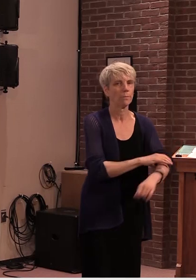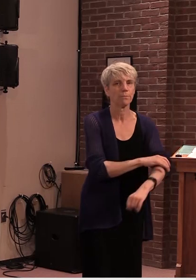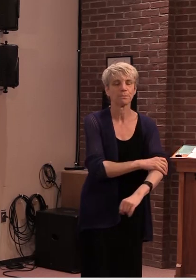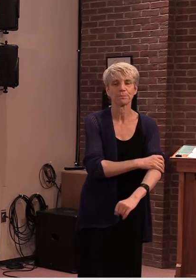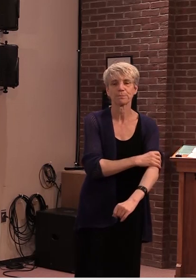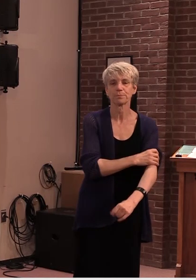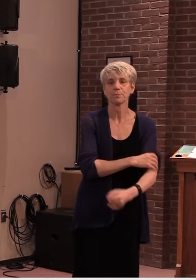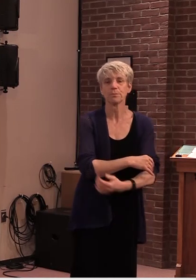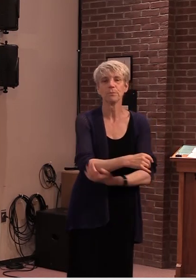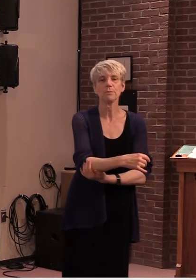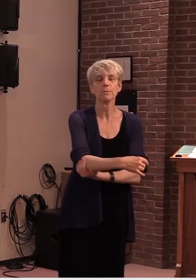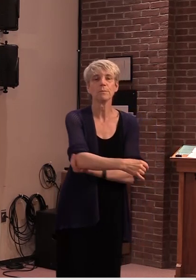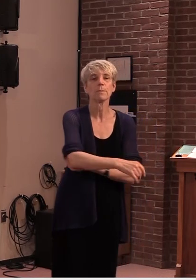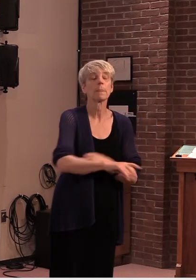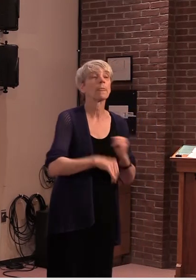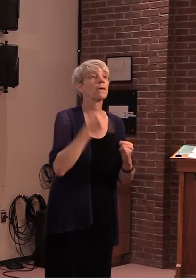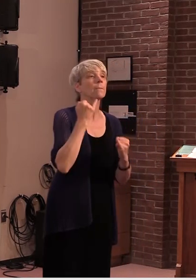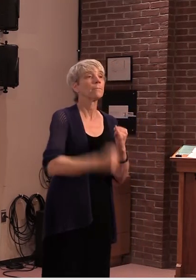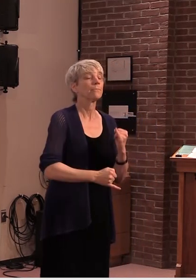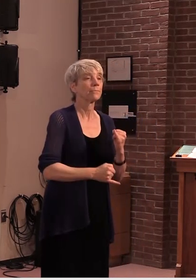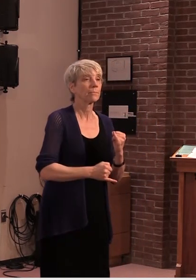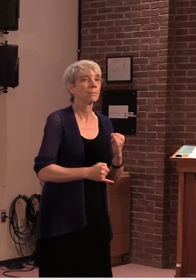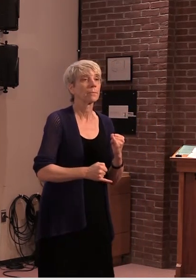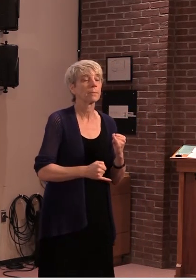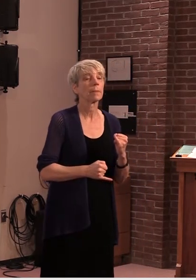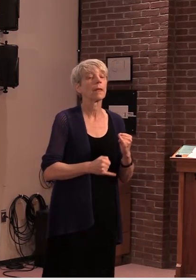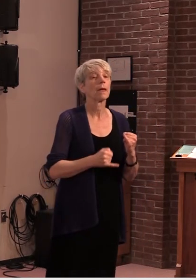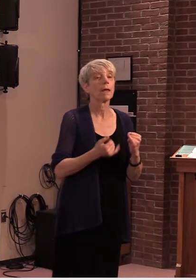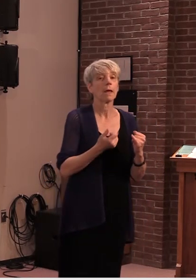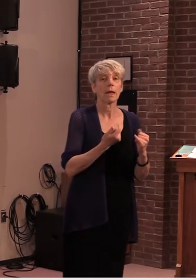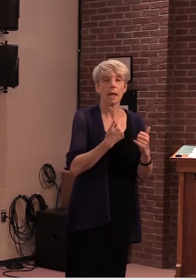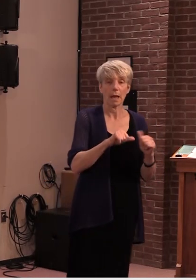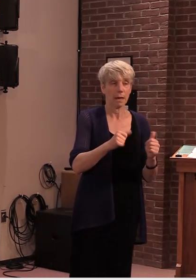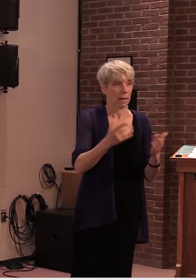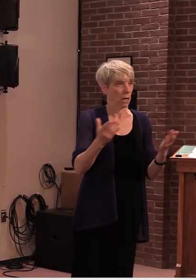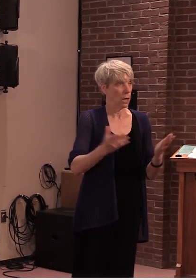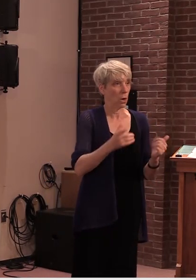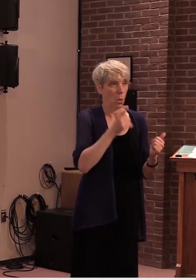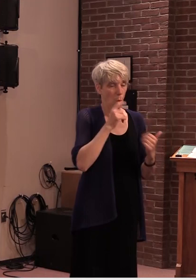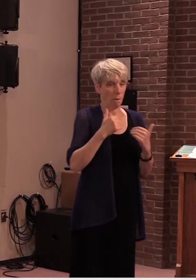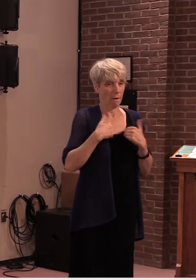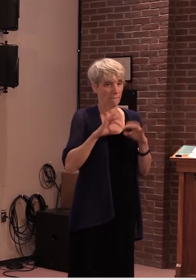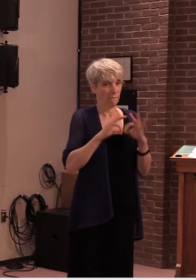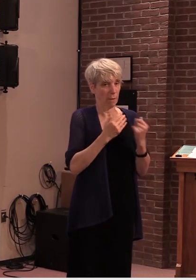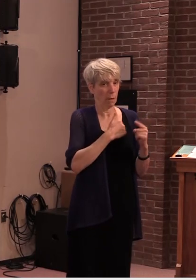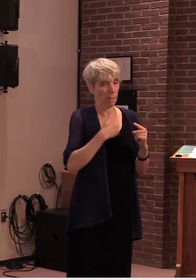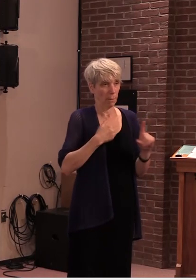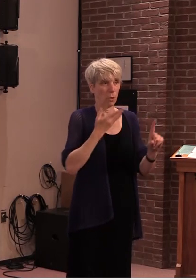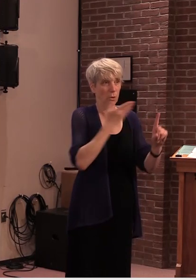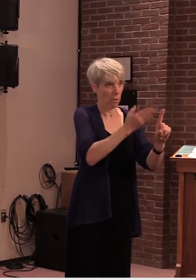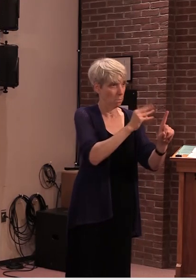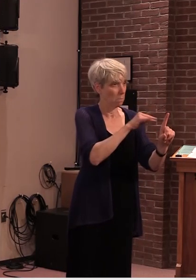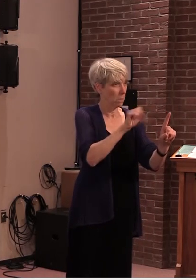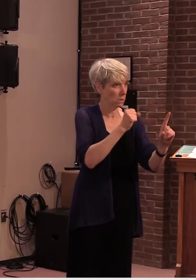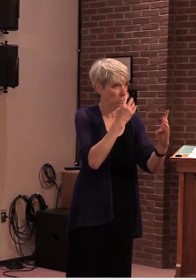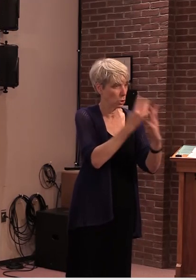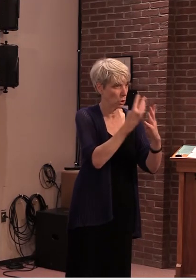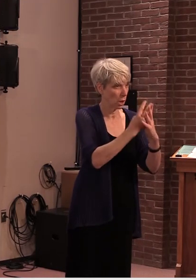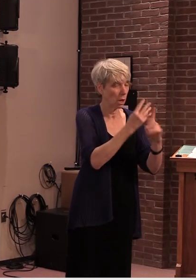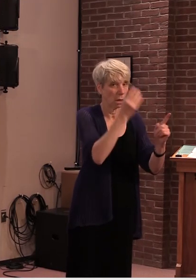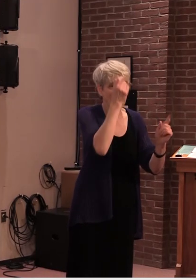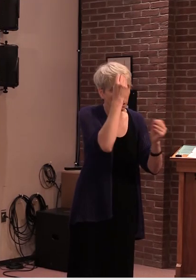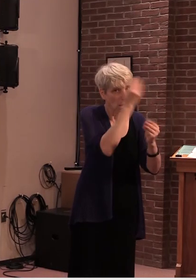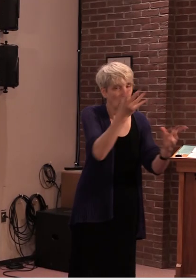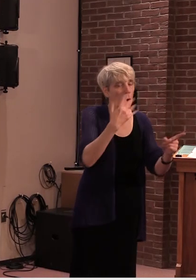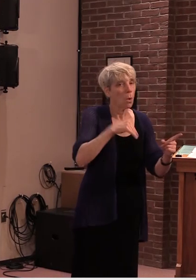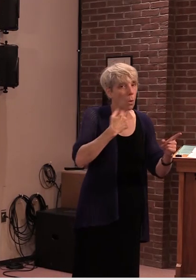In closing, I want to ensure the loved ones of the Vermont inmates in Mississippi that it is not lost on me as the Commissioner the